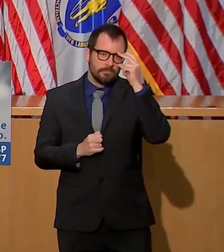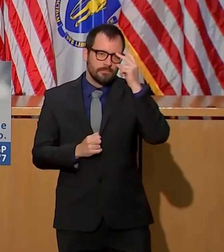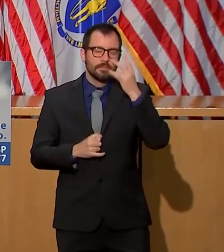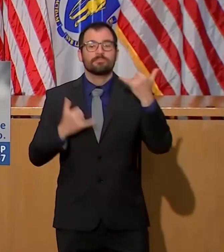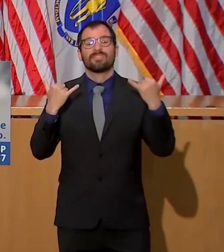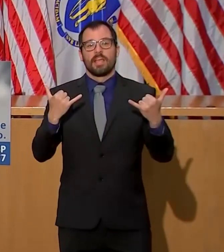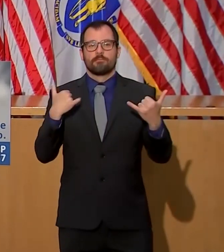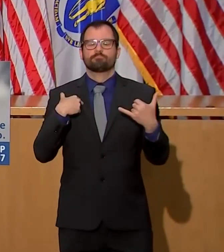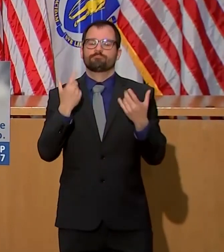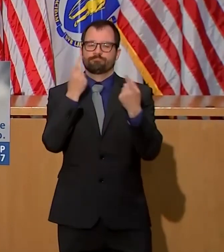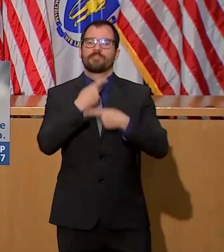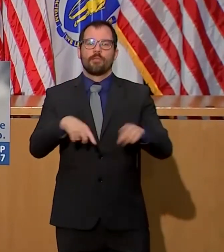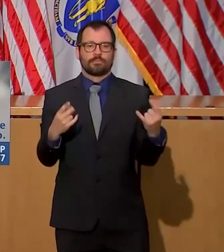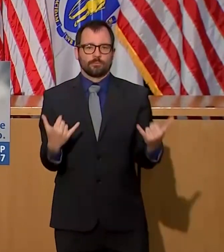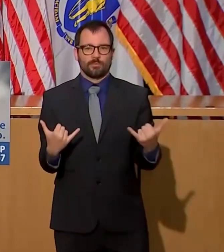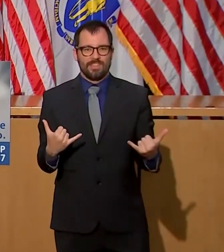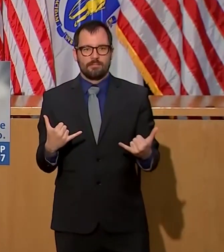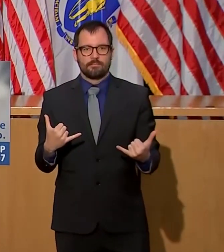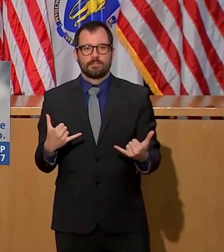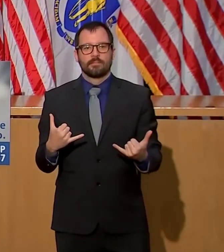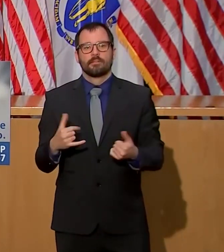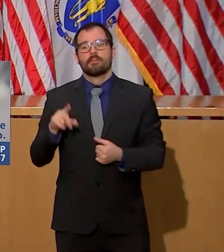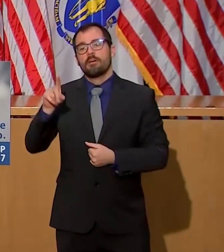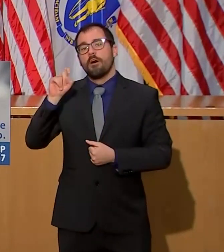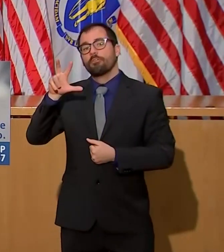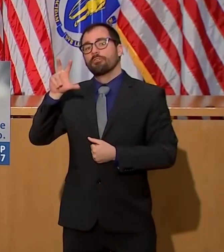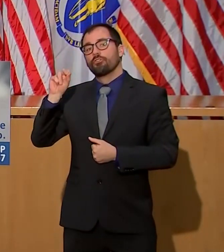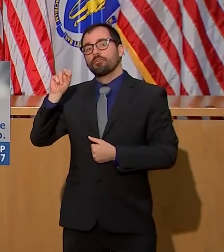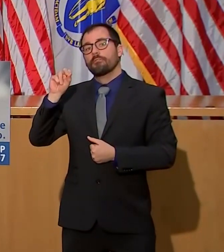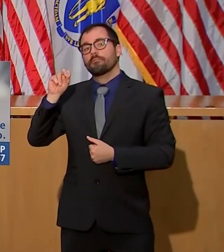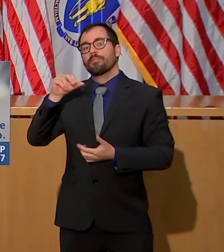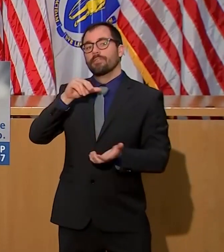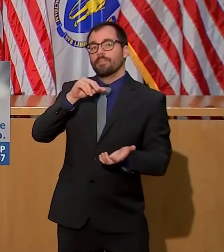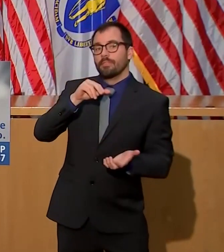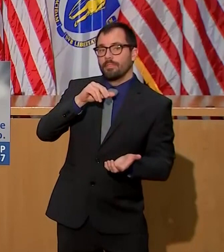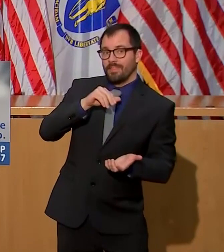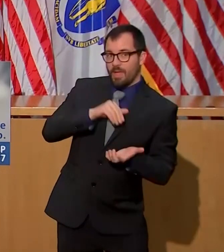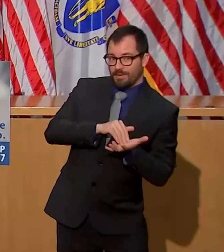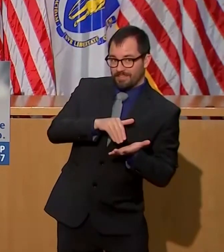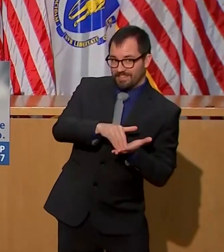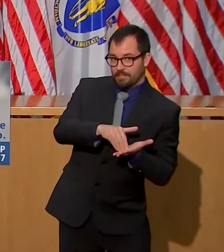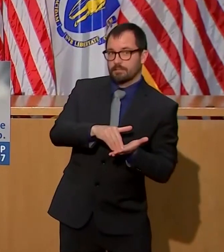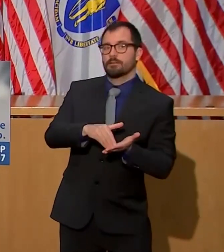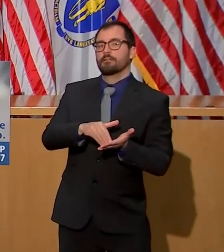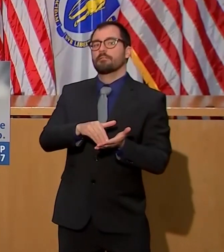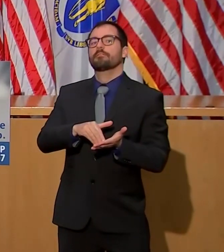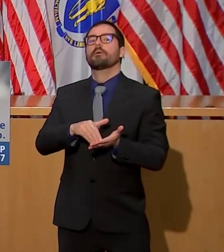million available for nursing homes. This is the second round of $130 million,